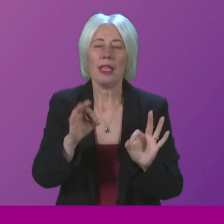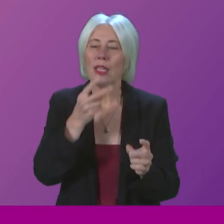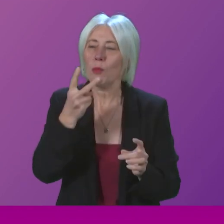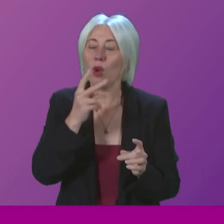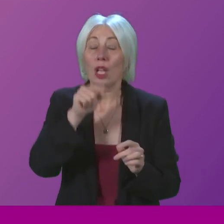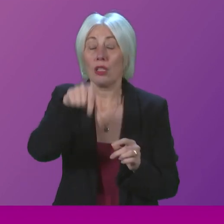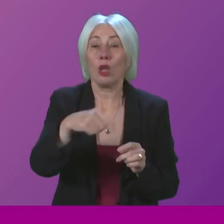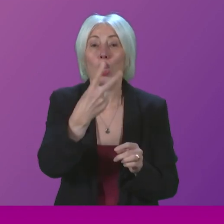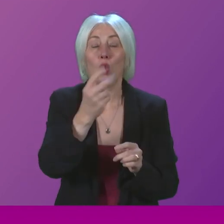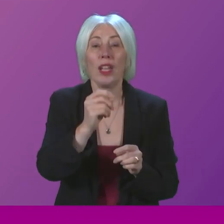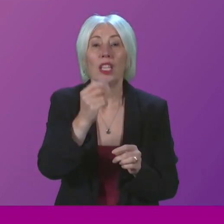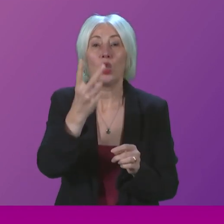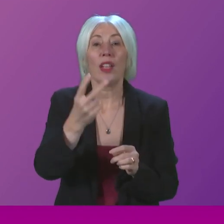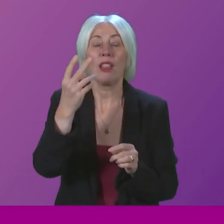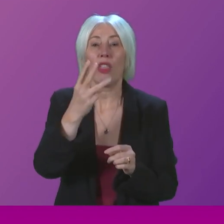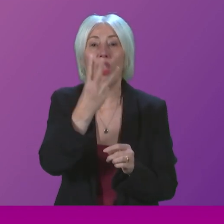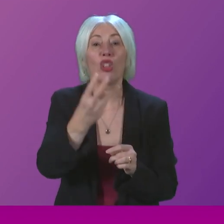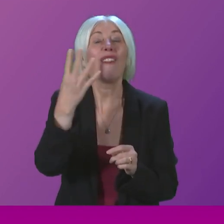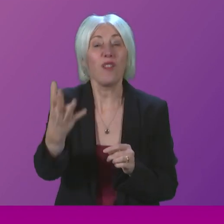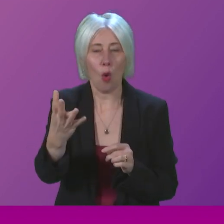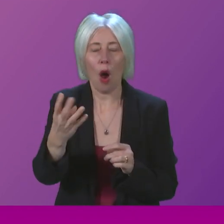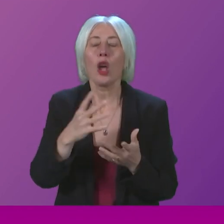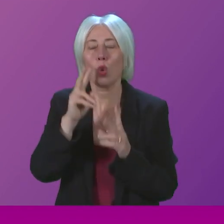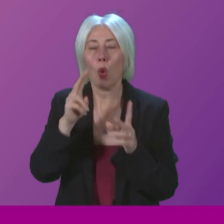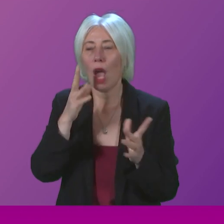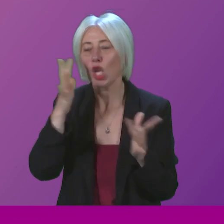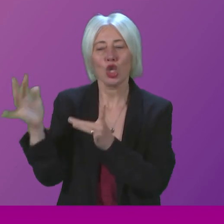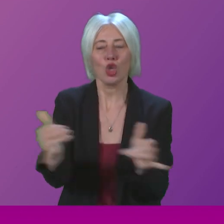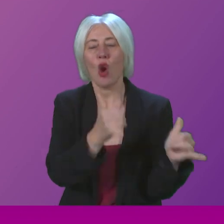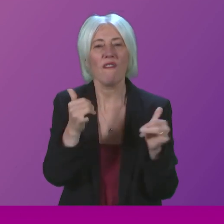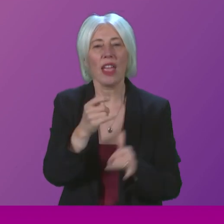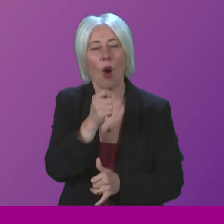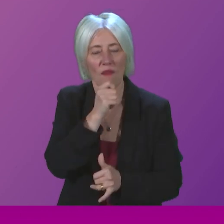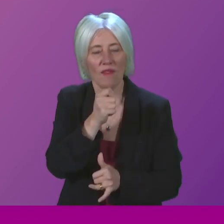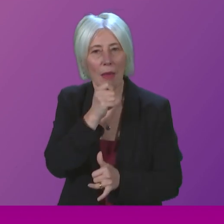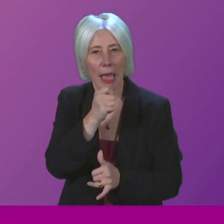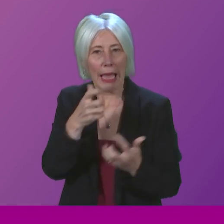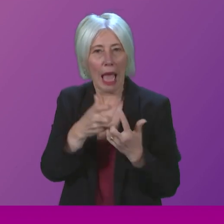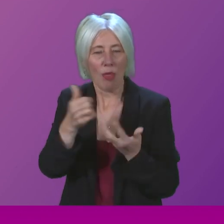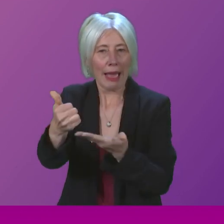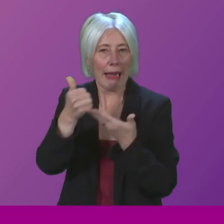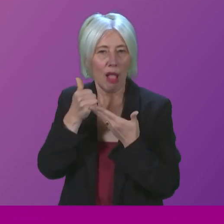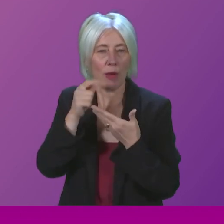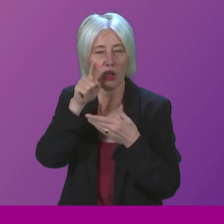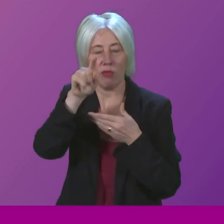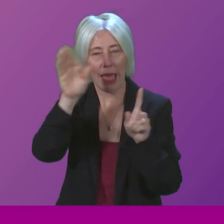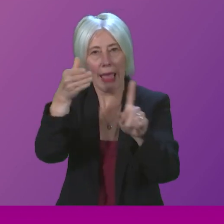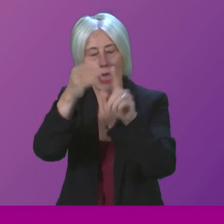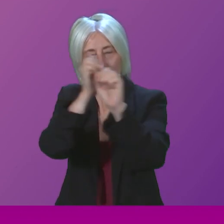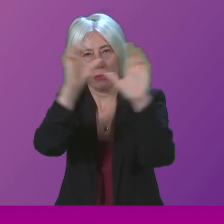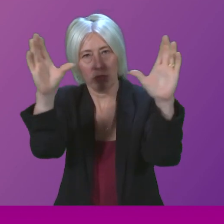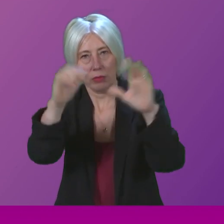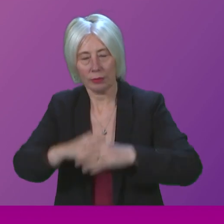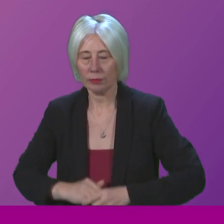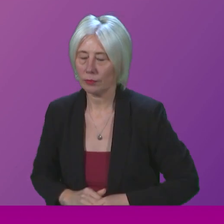and we will therefore consider how such a survey on vaping can help to deliver that ambition. Question number four,